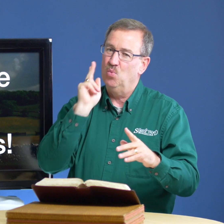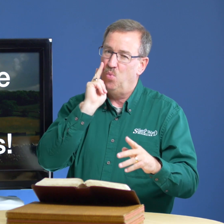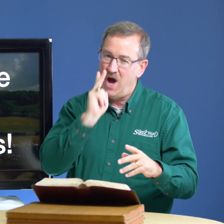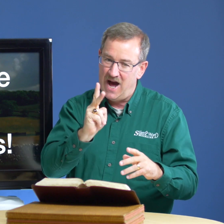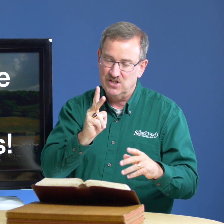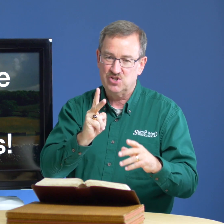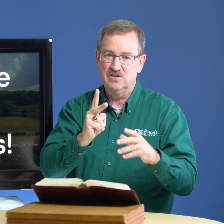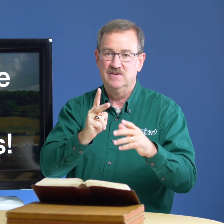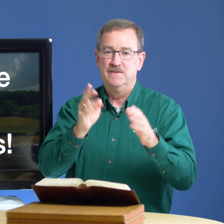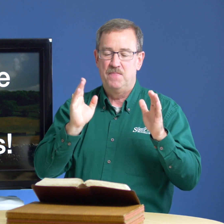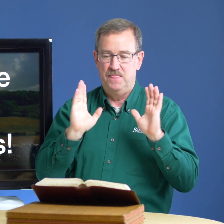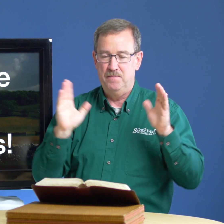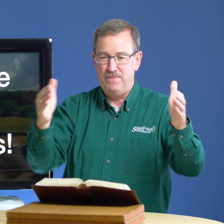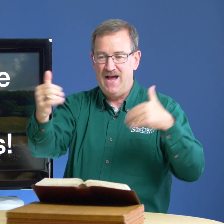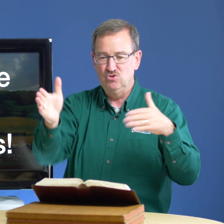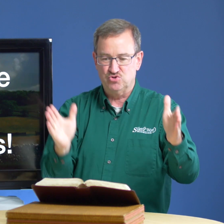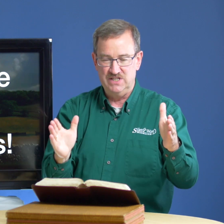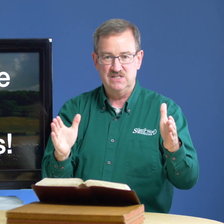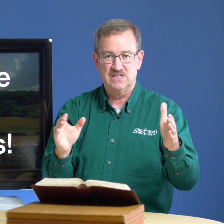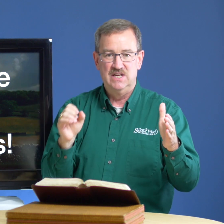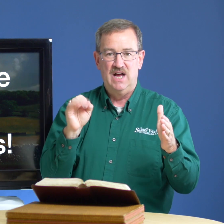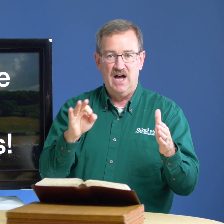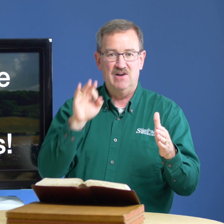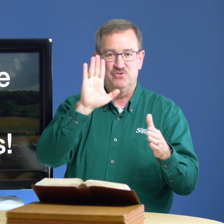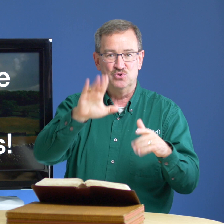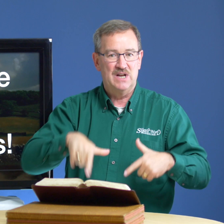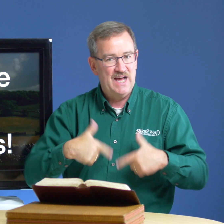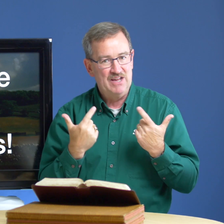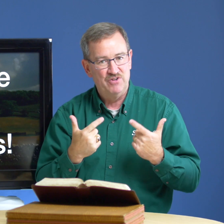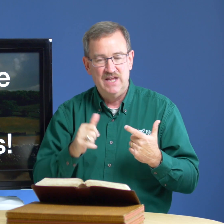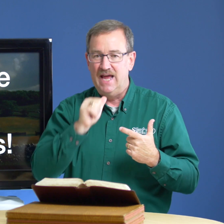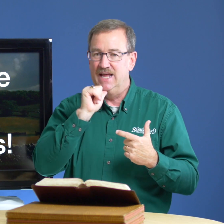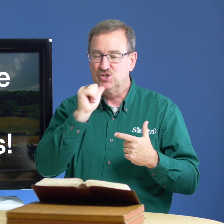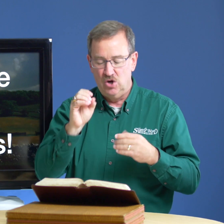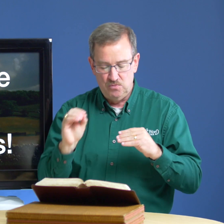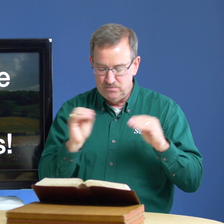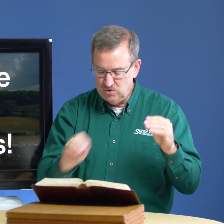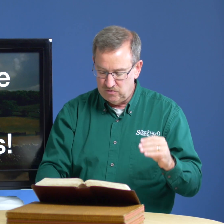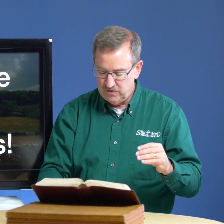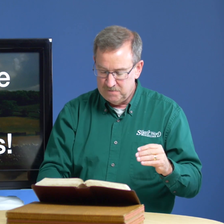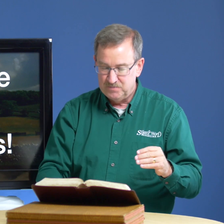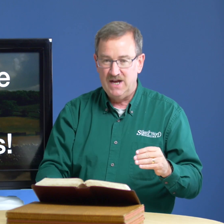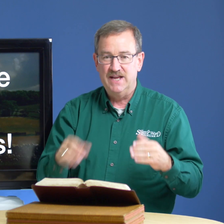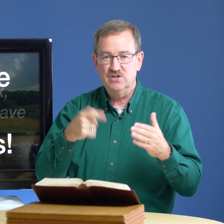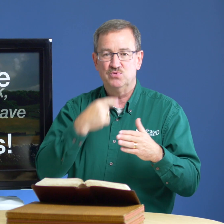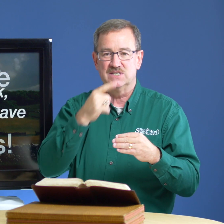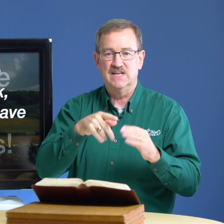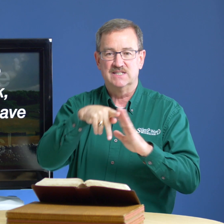watch the boundaries of your life and don't move here's what it says